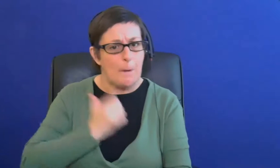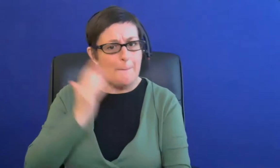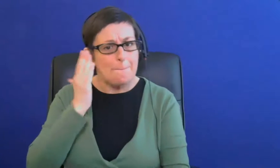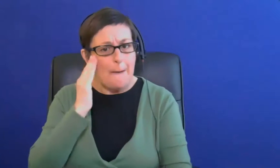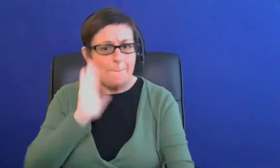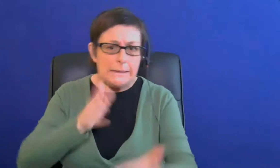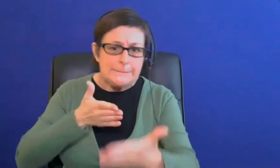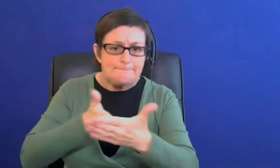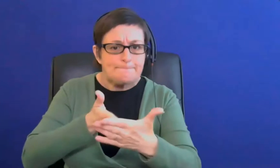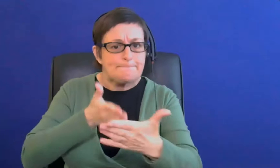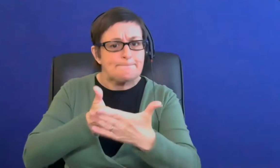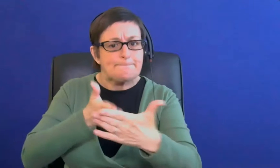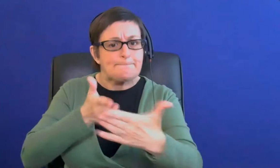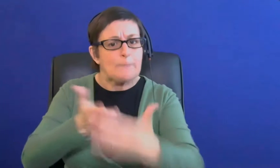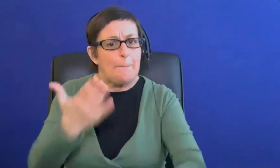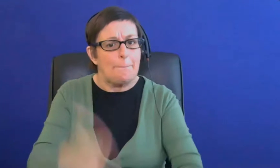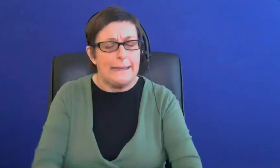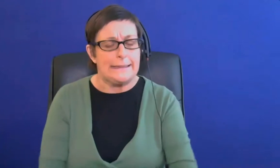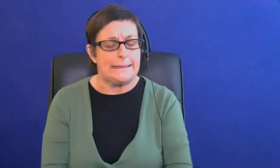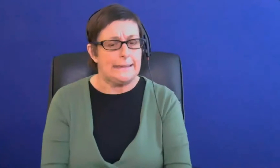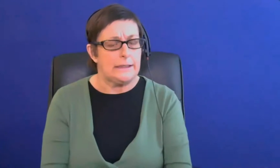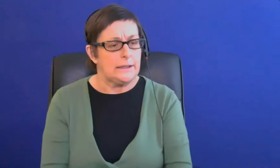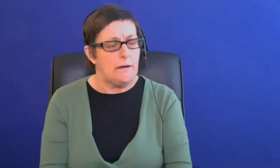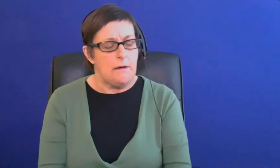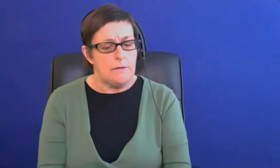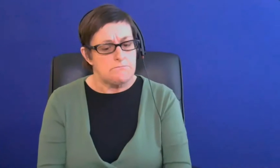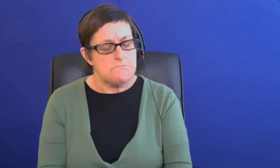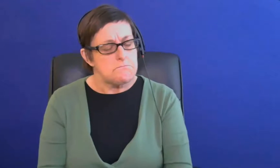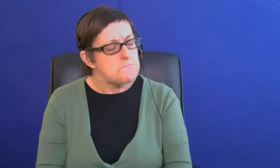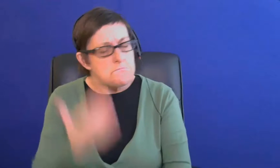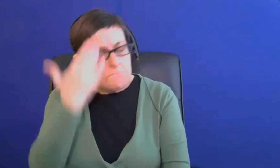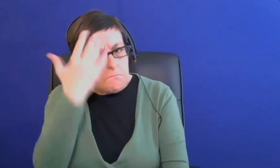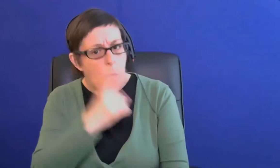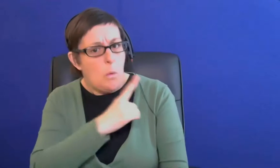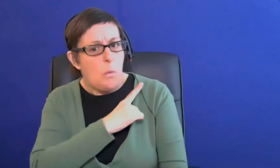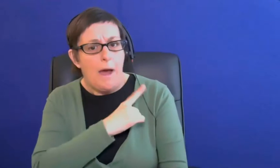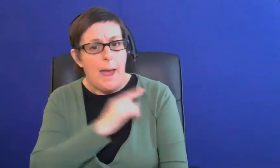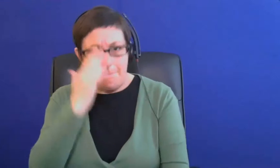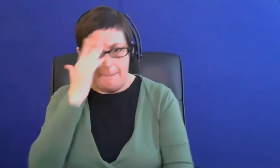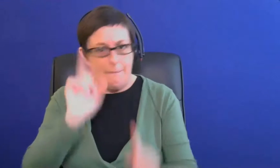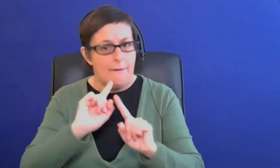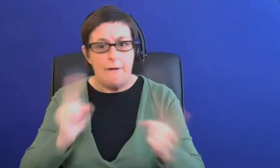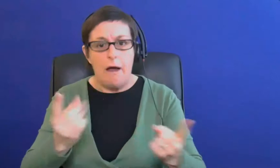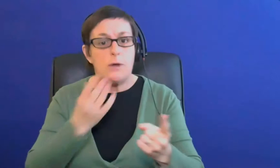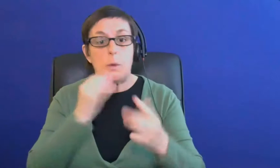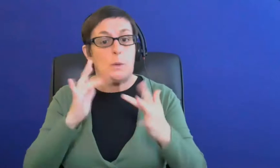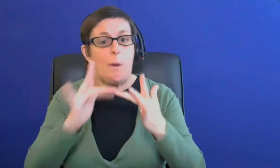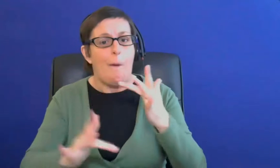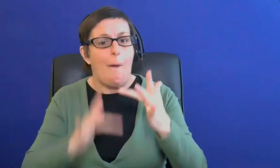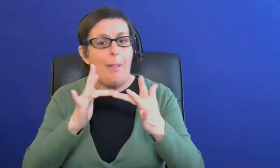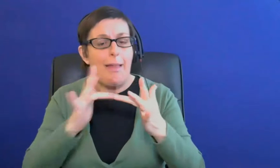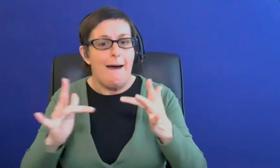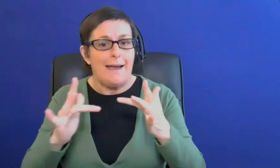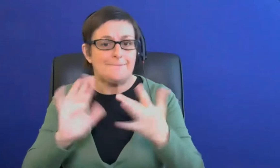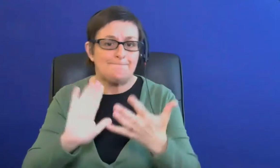i don't know why um her mom wasn't able to to use the the online system or why we've advised um